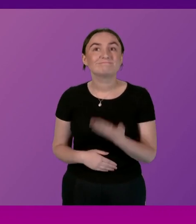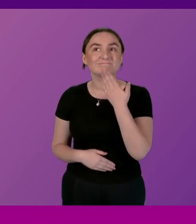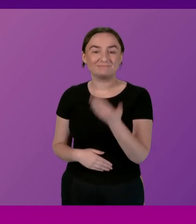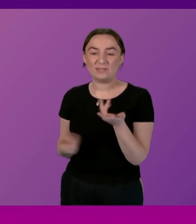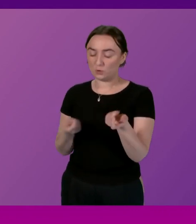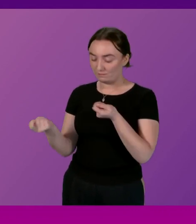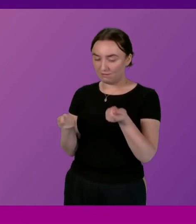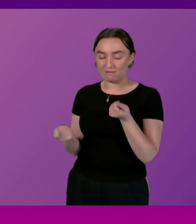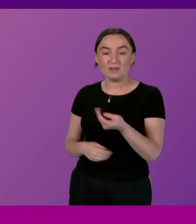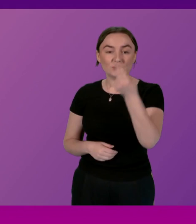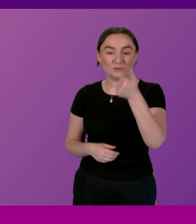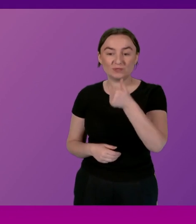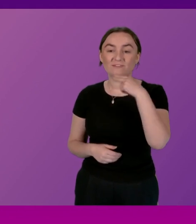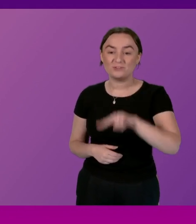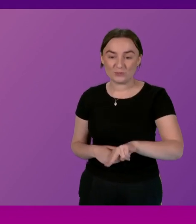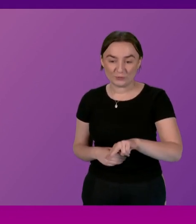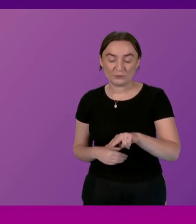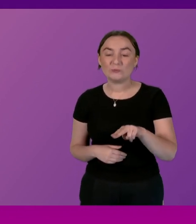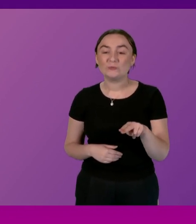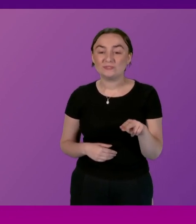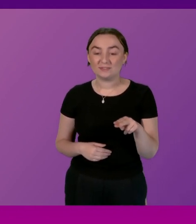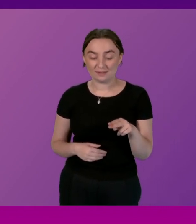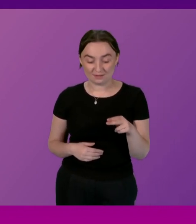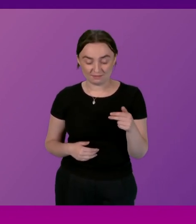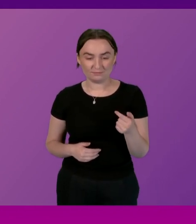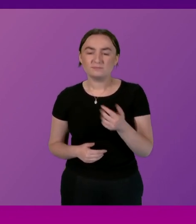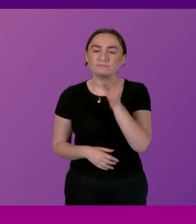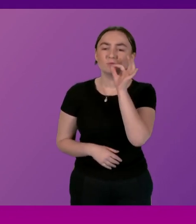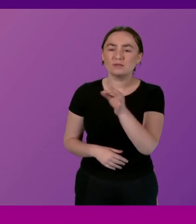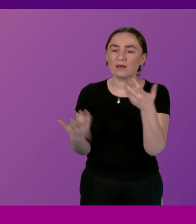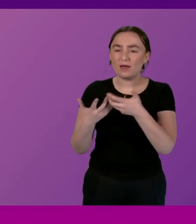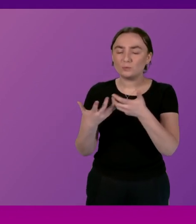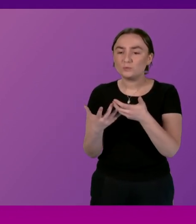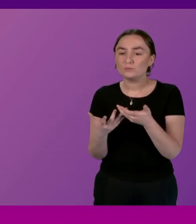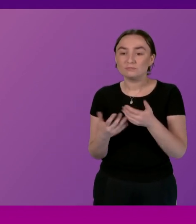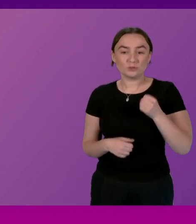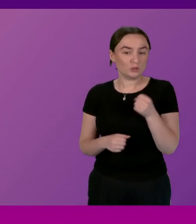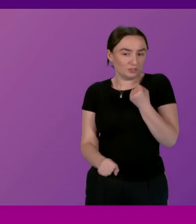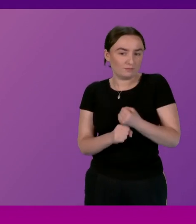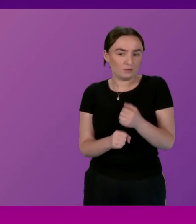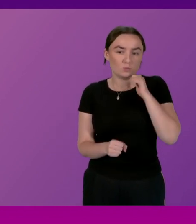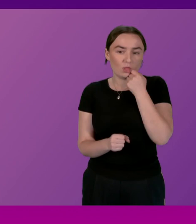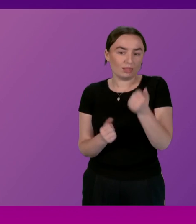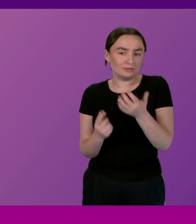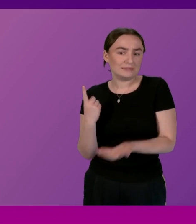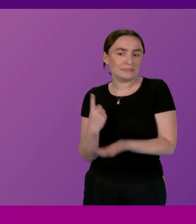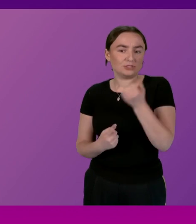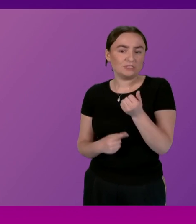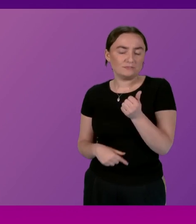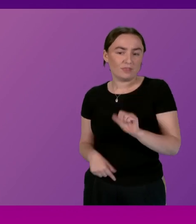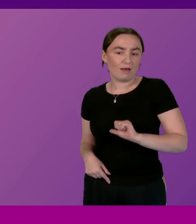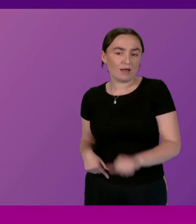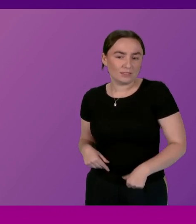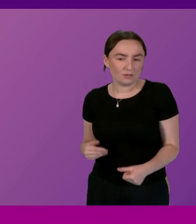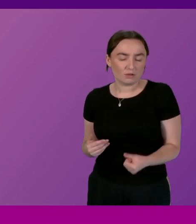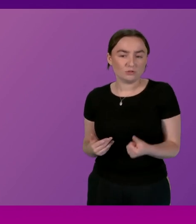convener good afternoon first minister can I ask how the Scottish government will achieve its vision for agriculture through the much anticipated agriculture bill